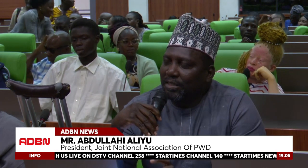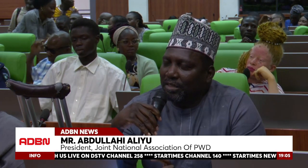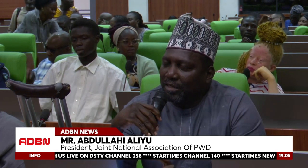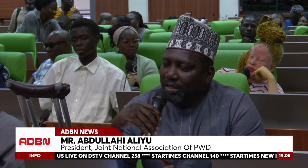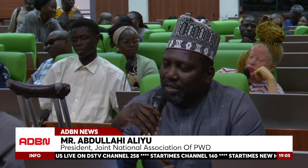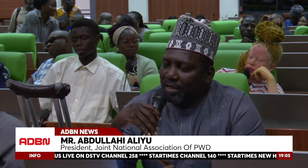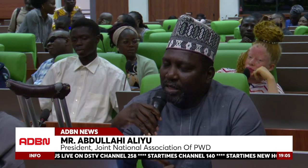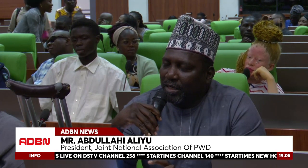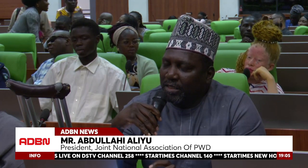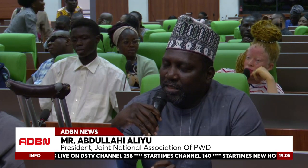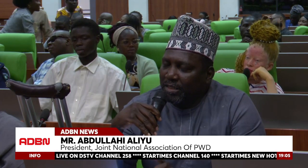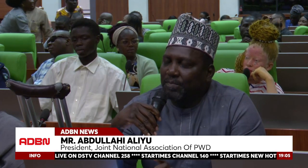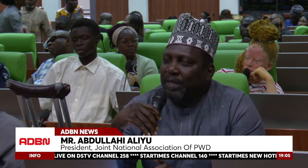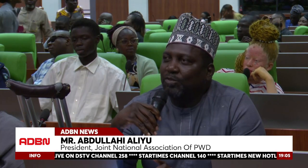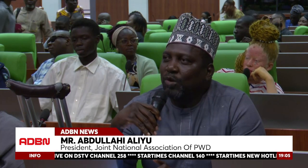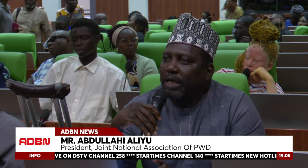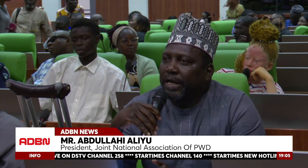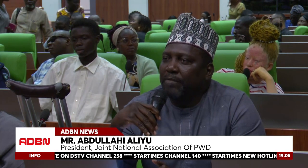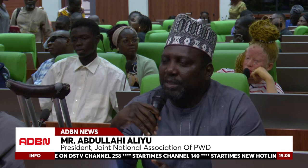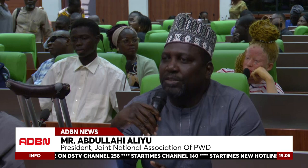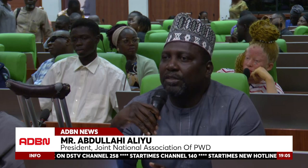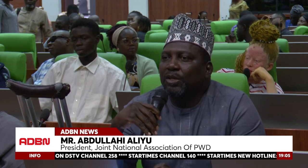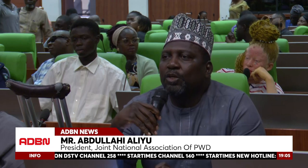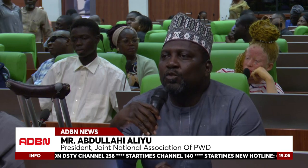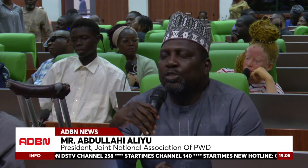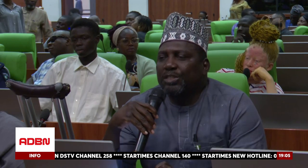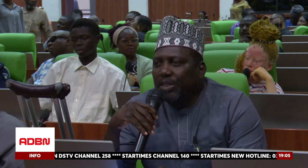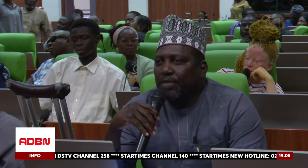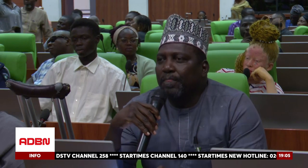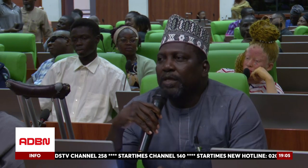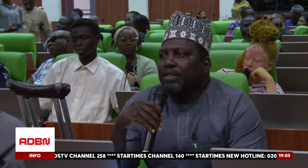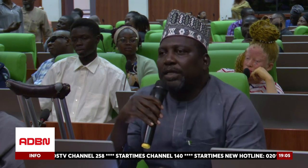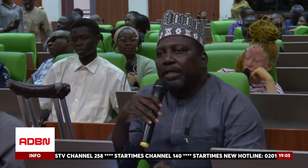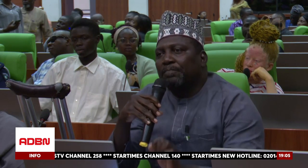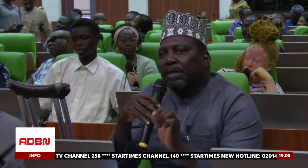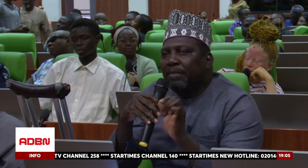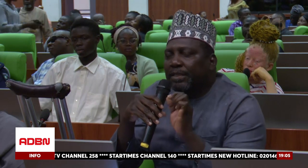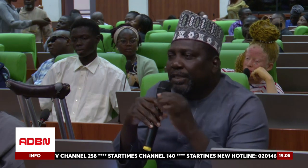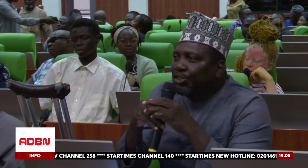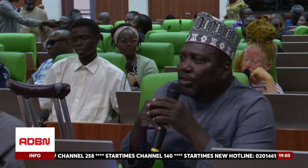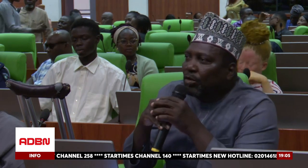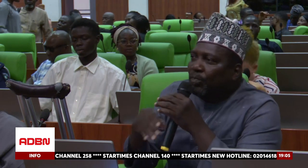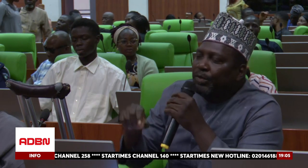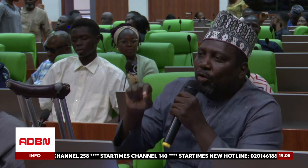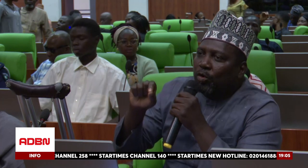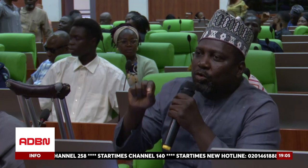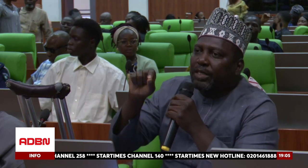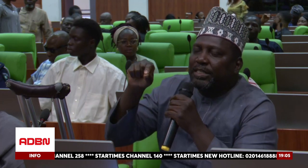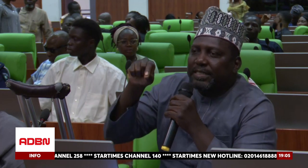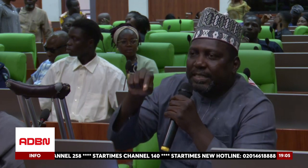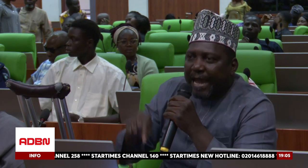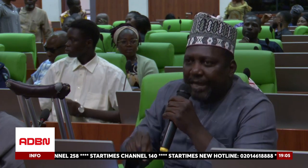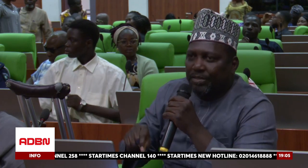in this particular time is to see the implementation of the